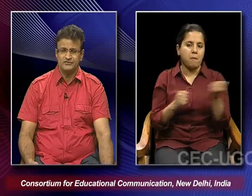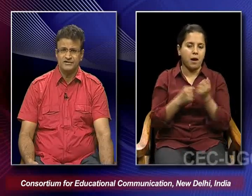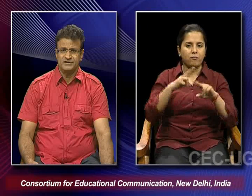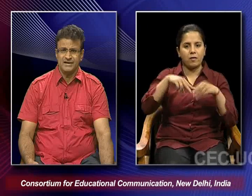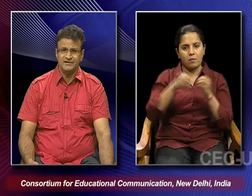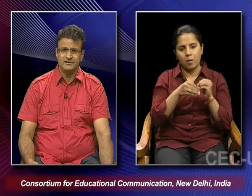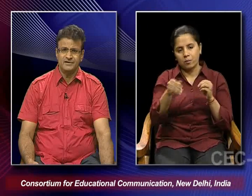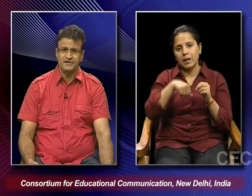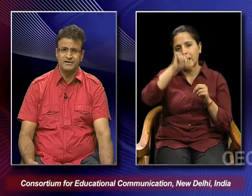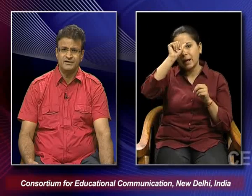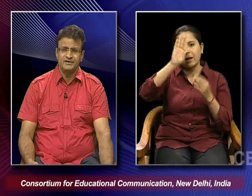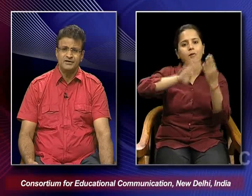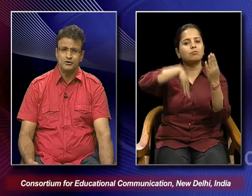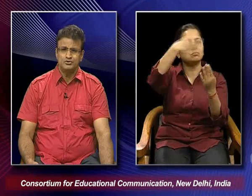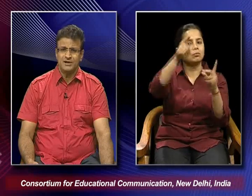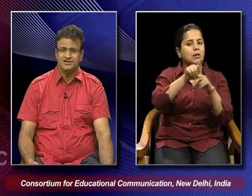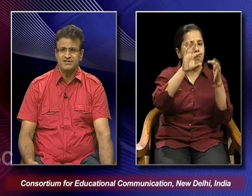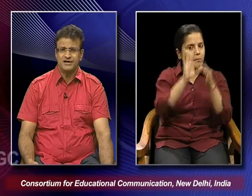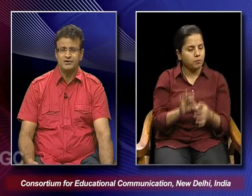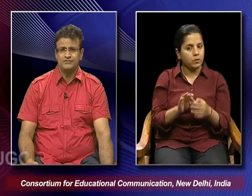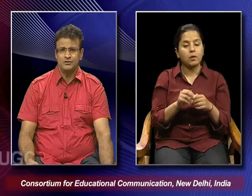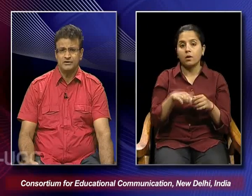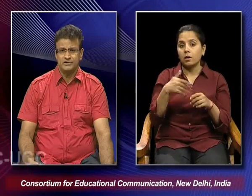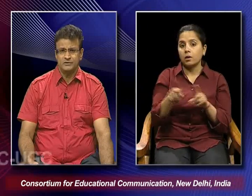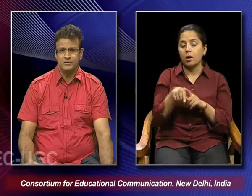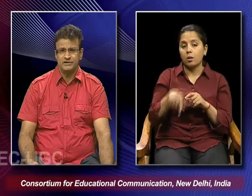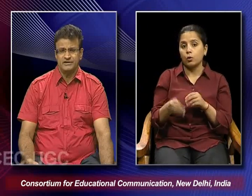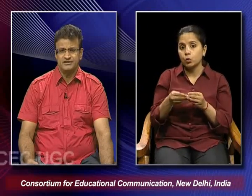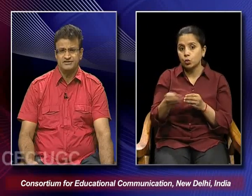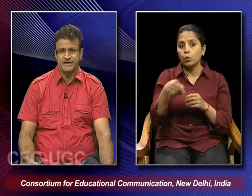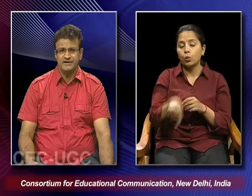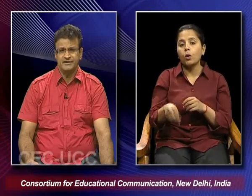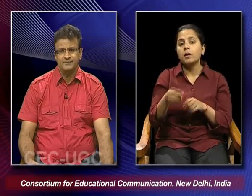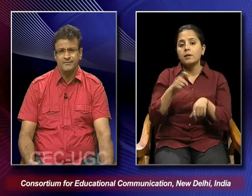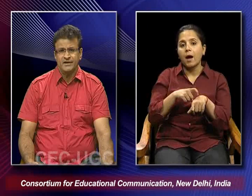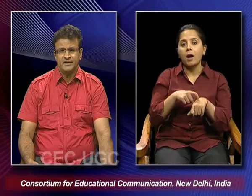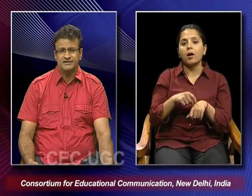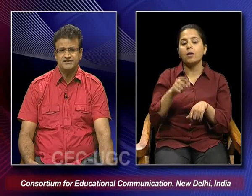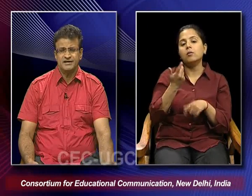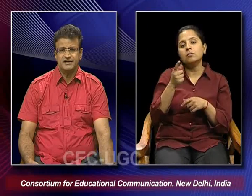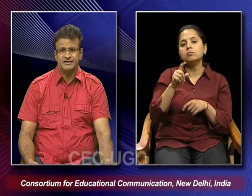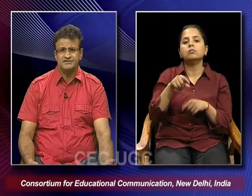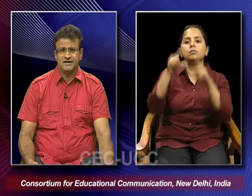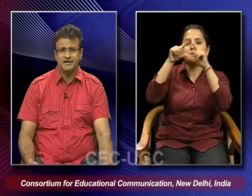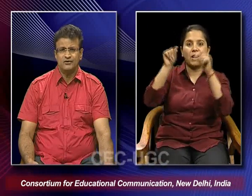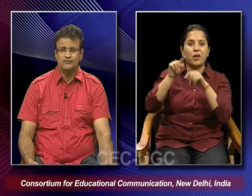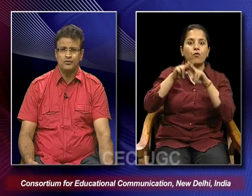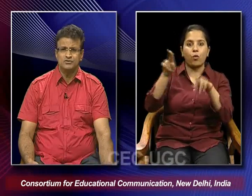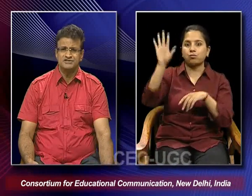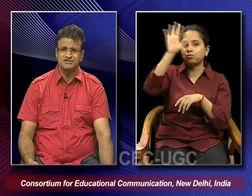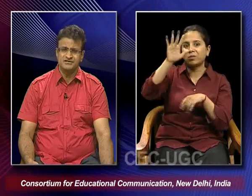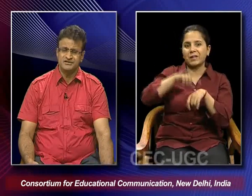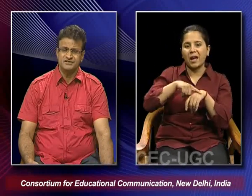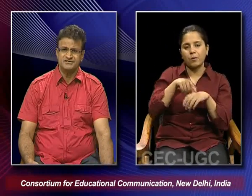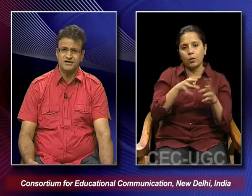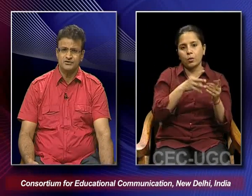month of Indian calendar. And it also marks the end of the lunar year's end. And this is the end of cold